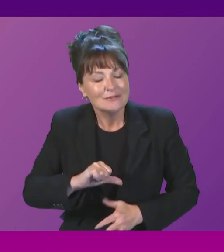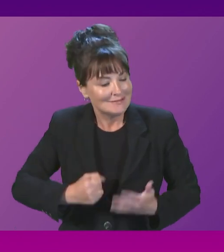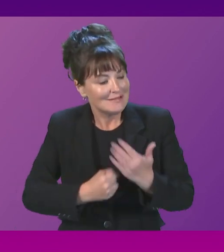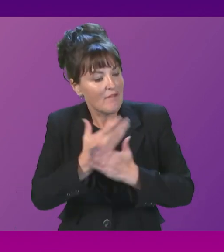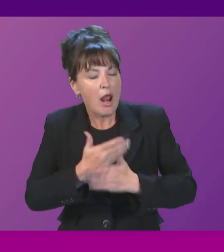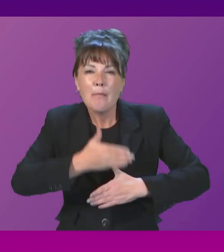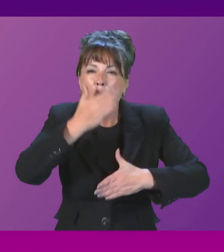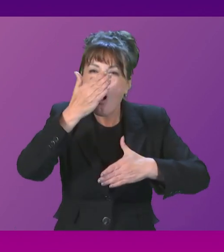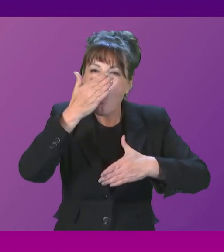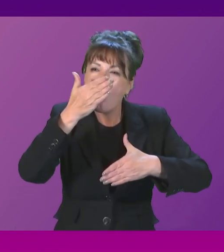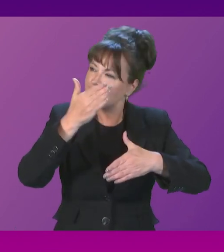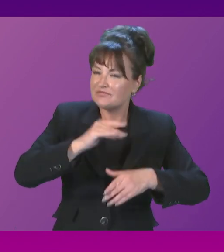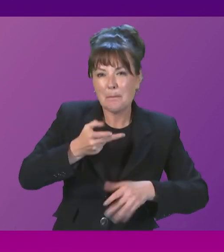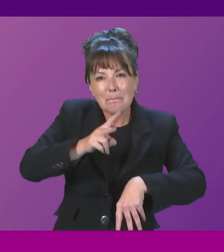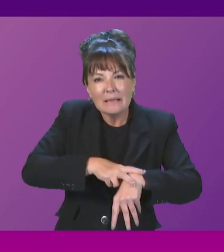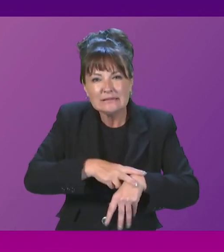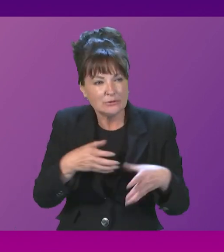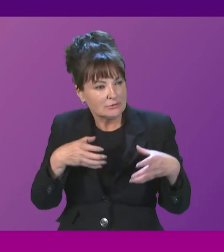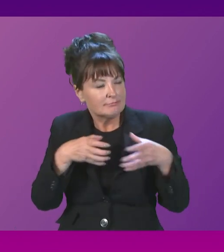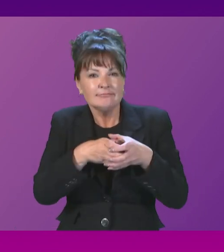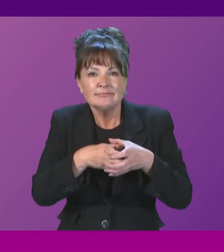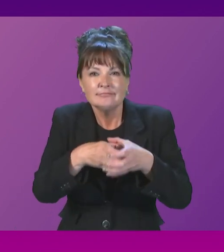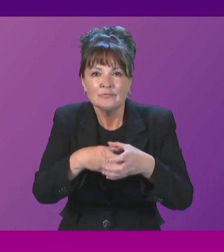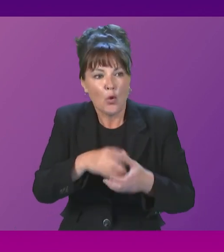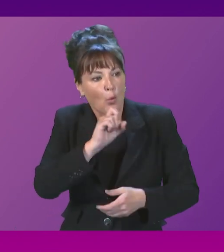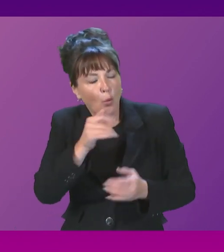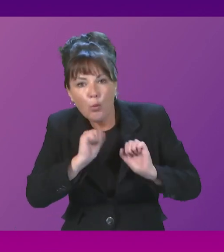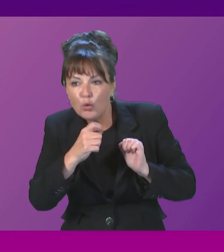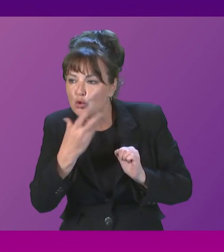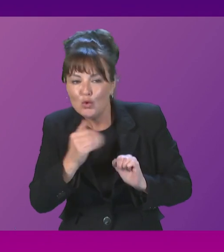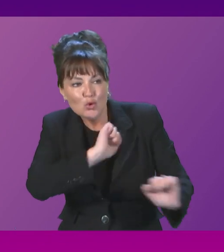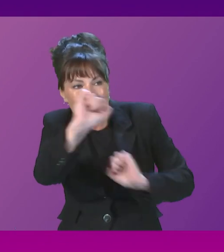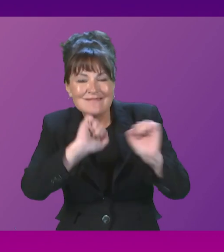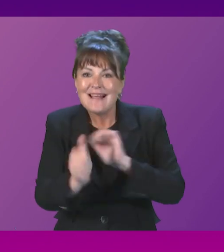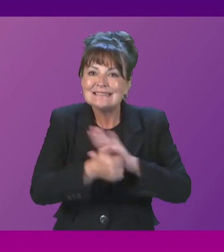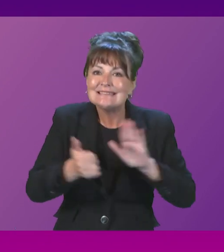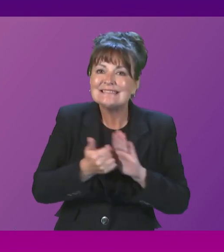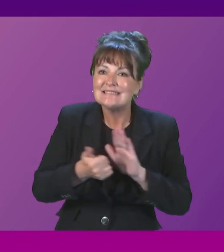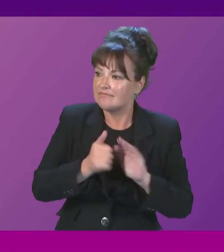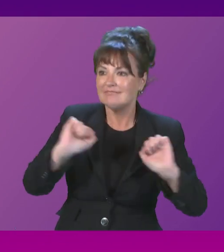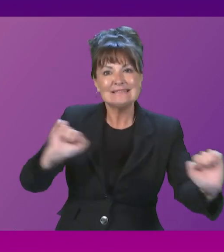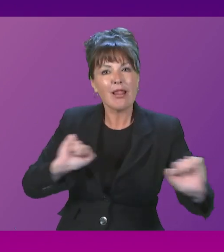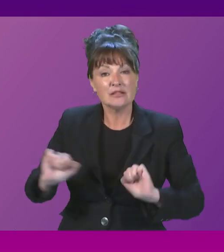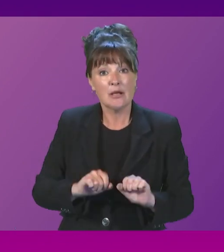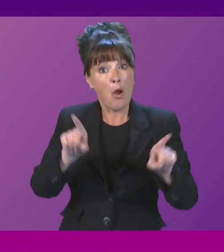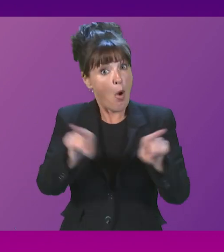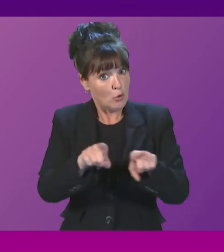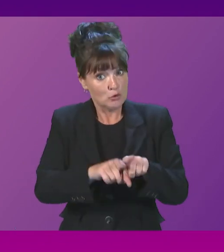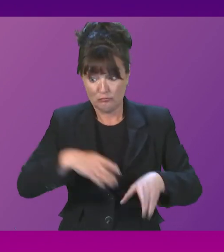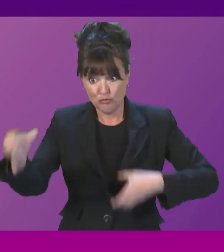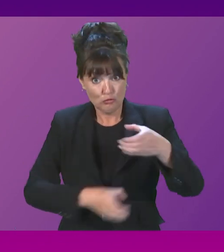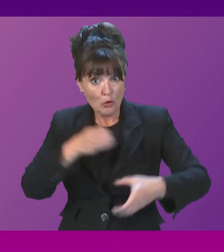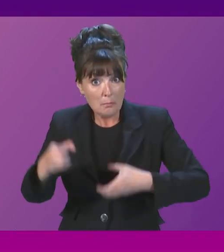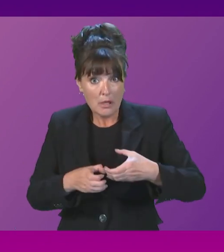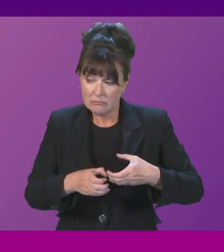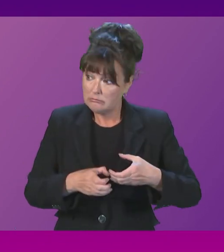and mix required to meet current and future challenges for policing in Scotland. While the recruitment and deployment of police officers in Scotland is, of course, a